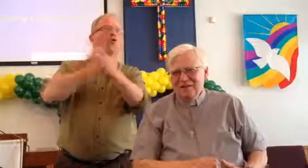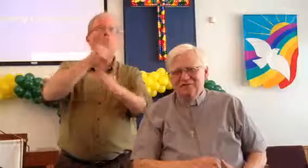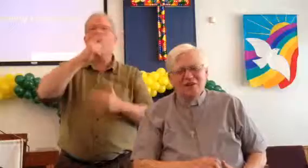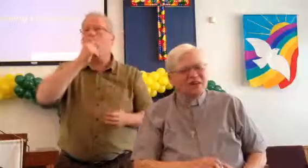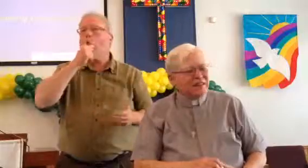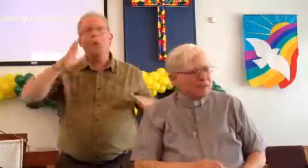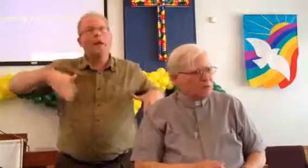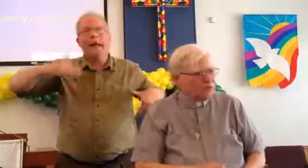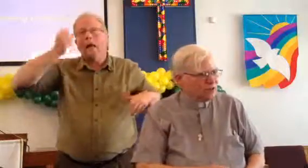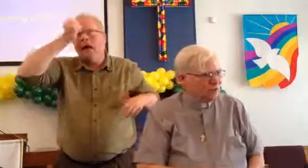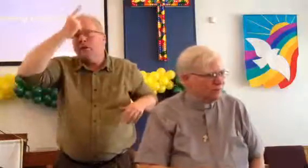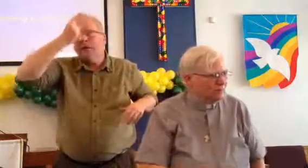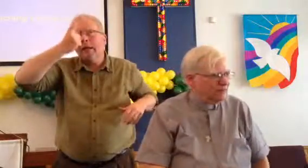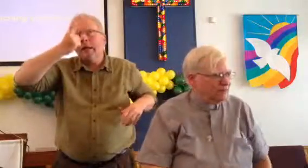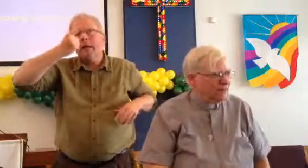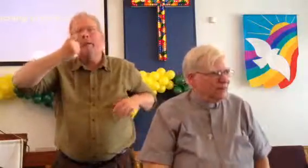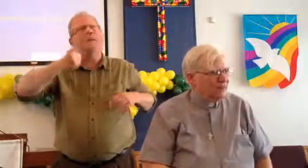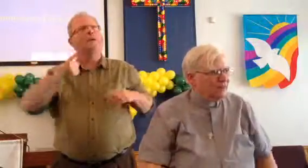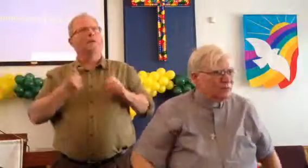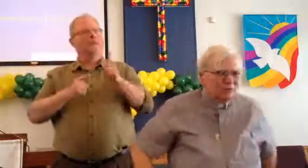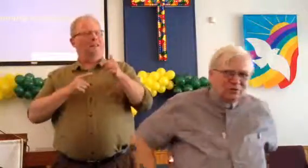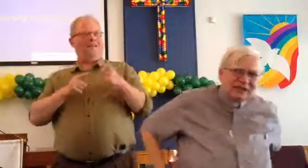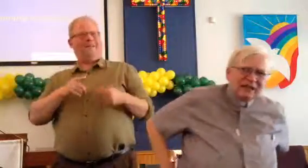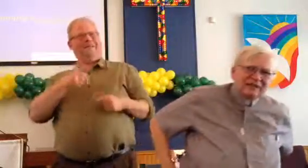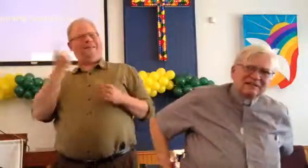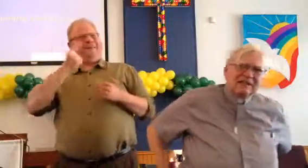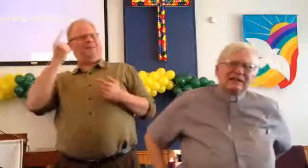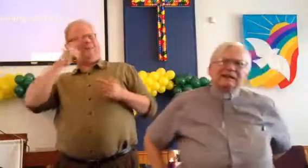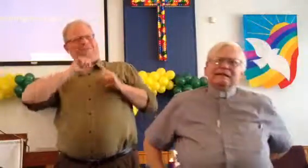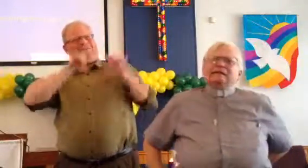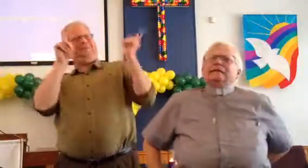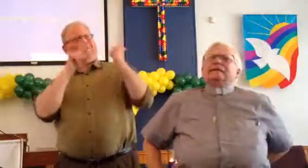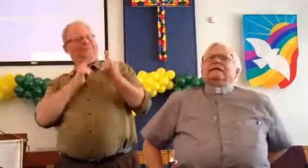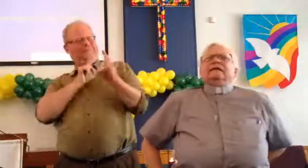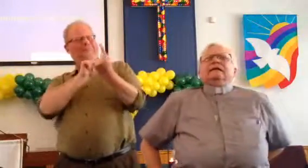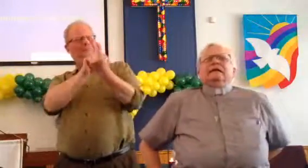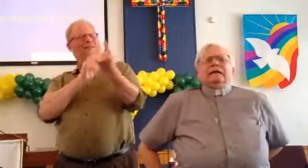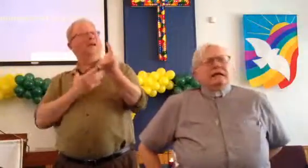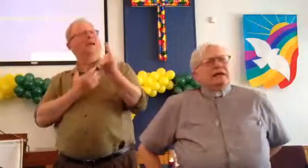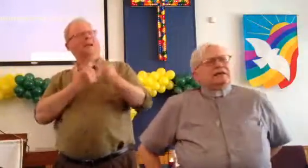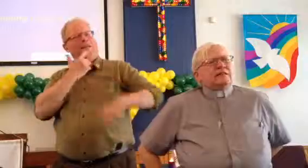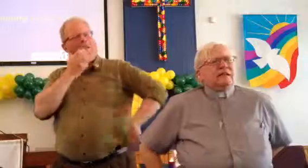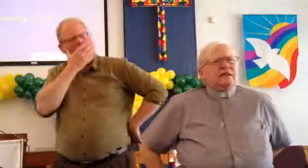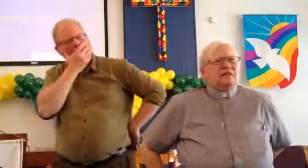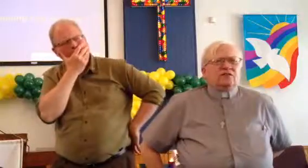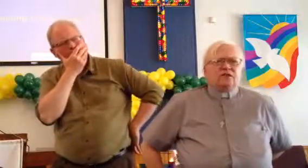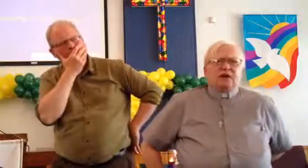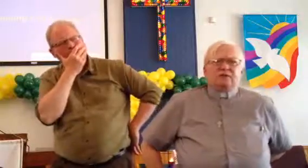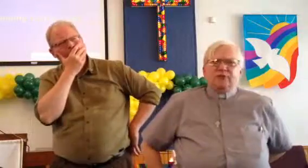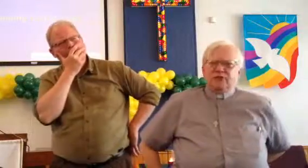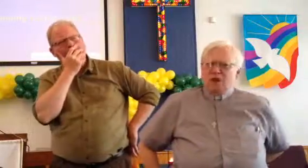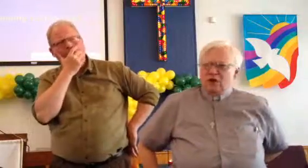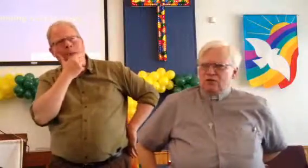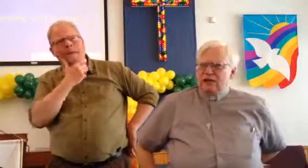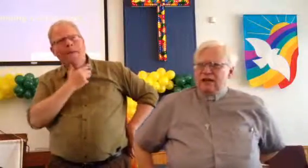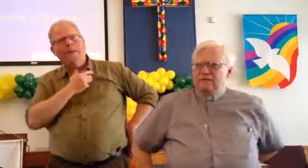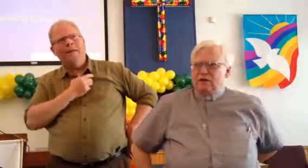Find that person who you look at and say, Yes, here at the Pride Fest grounds, we have